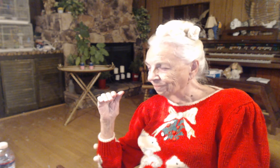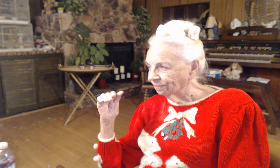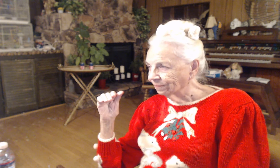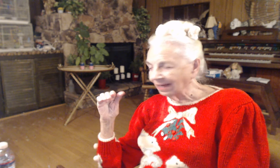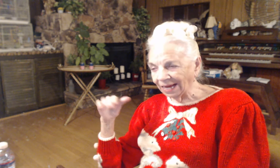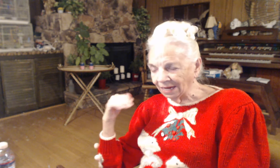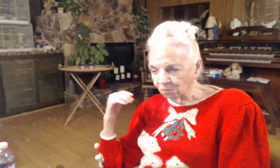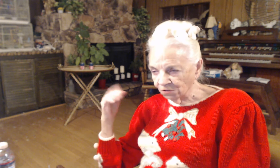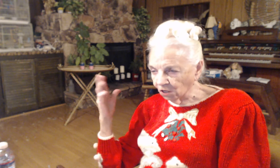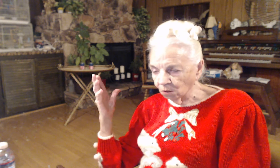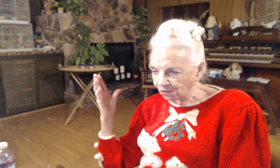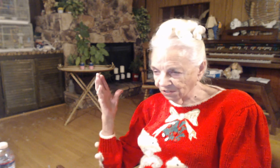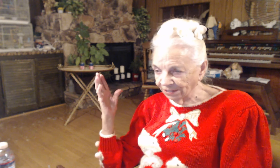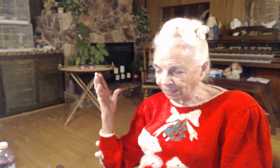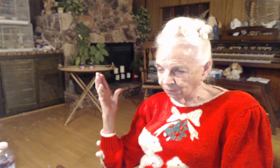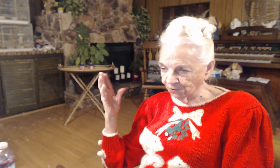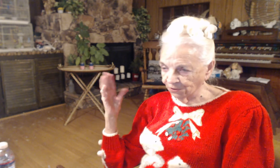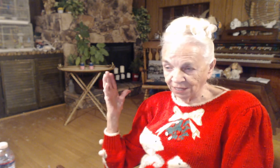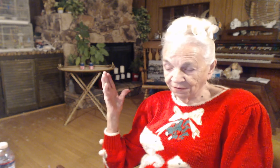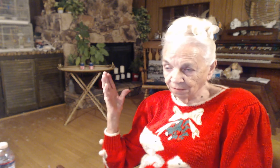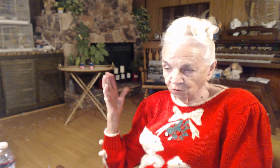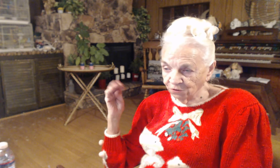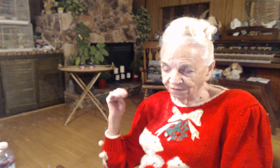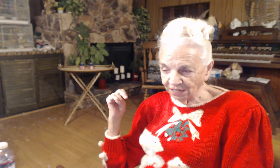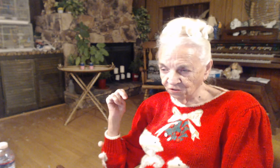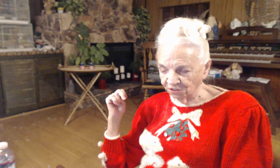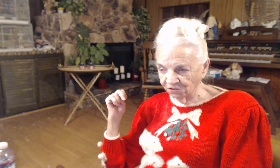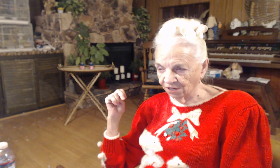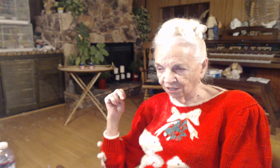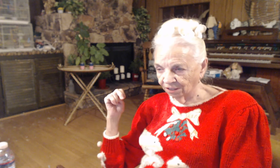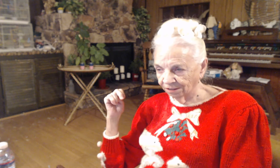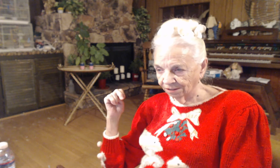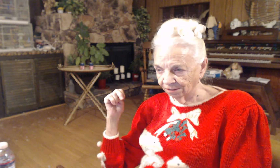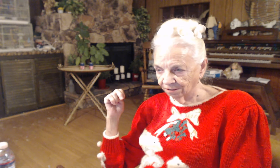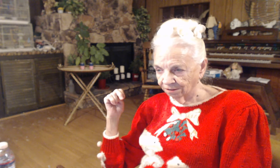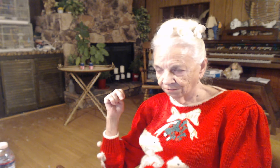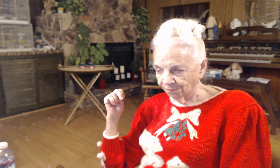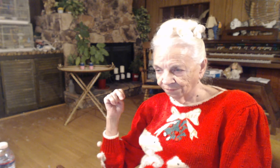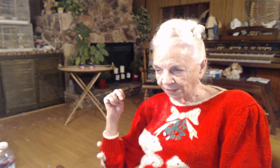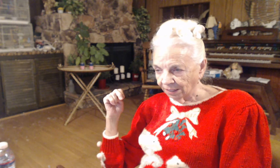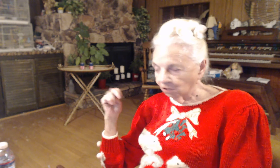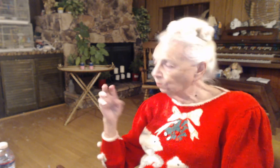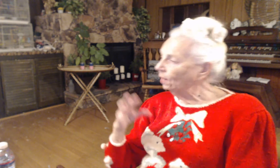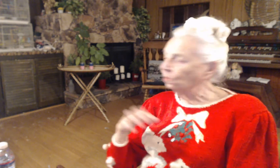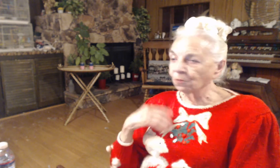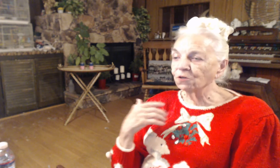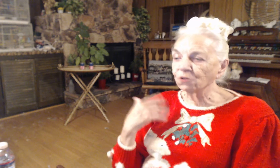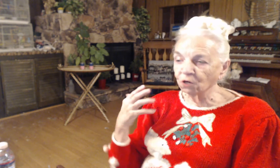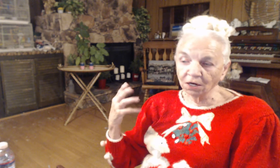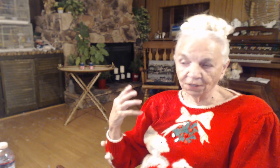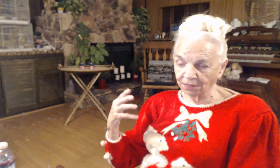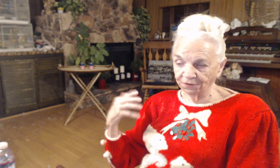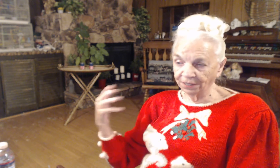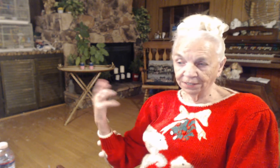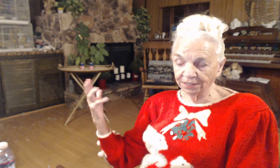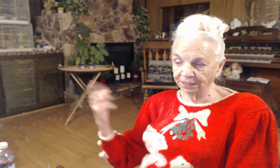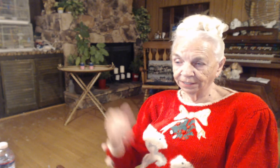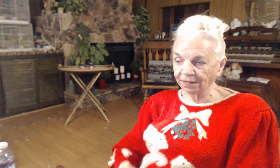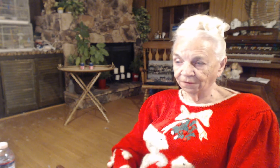I was always a night person. I think most evangelists are. You can't preach your heart out and get done at 9.30.